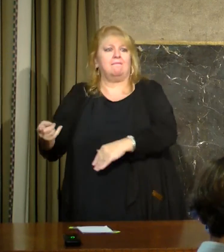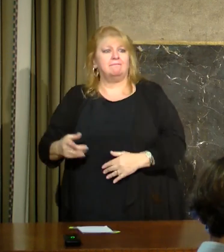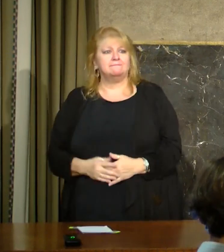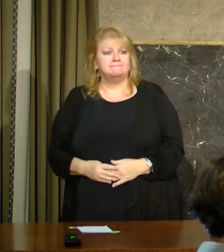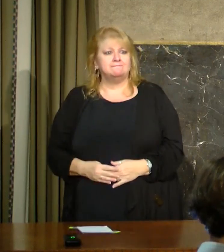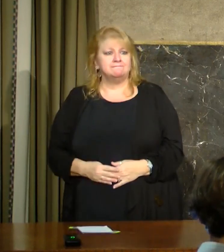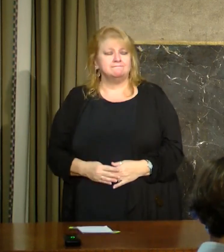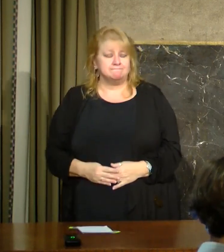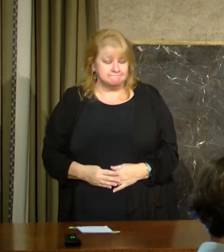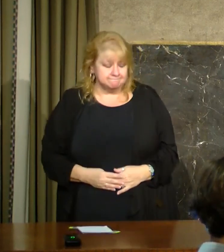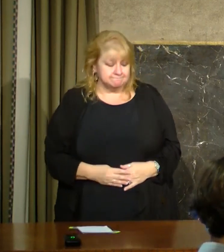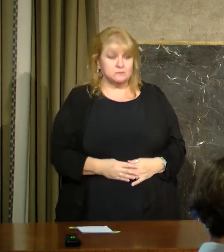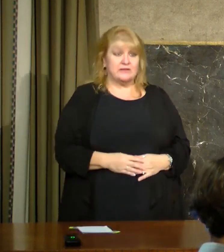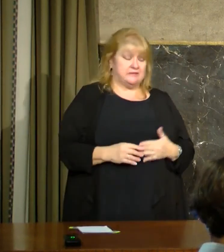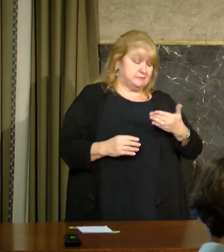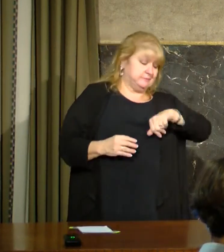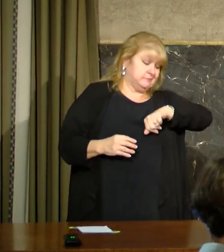to do.